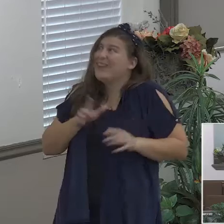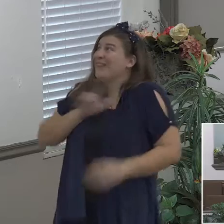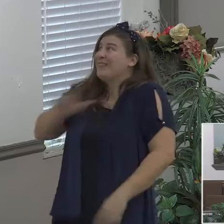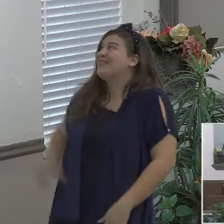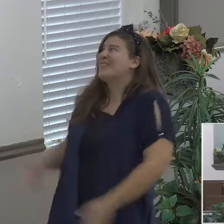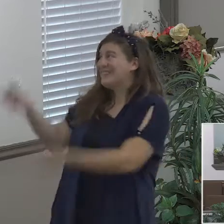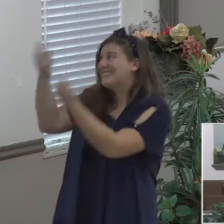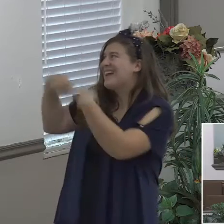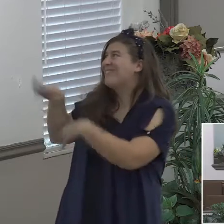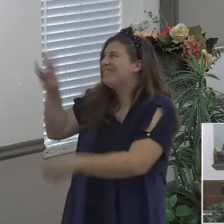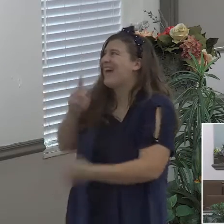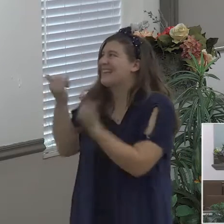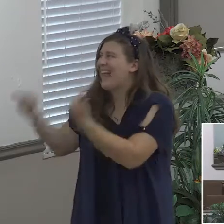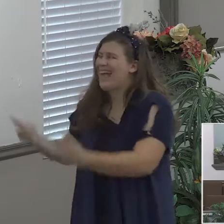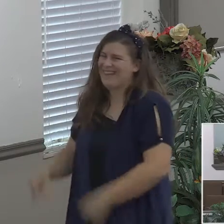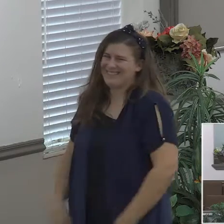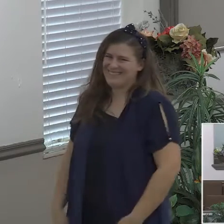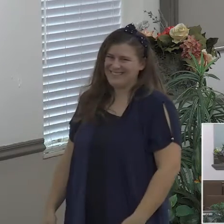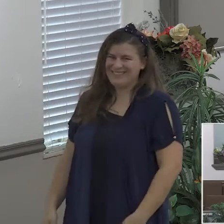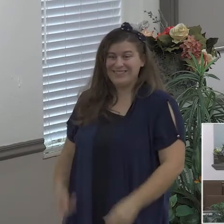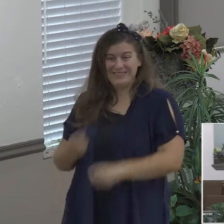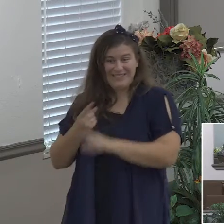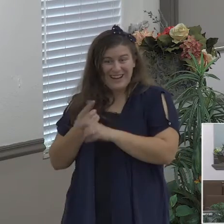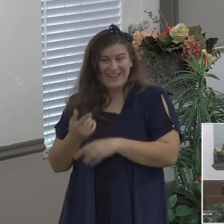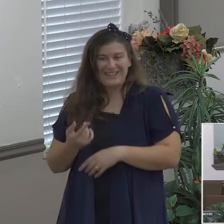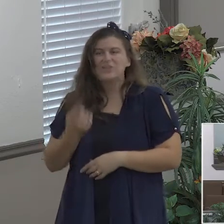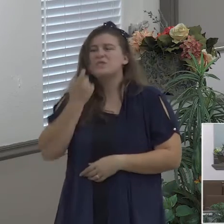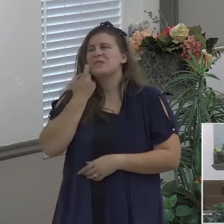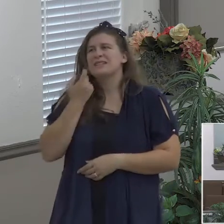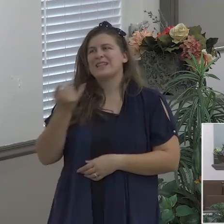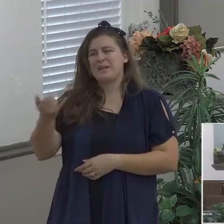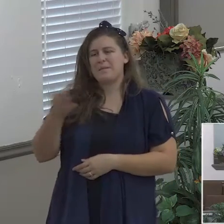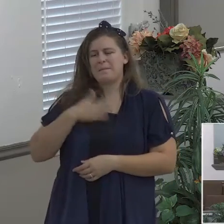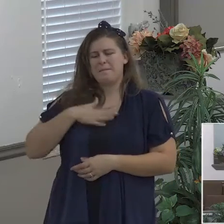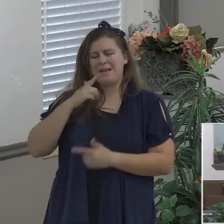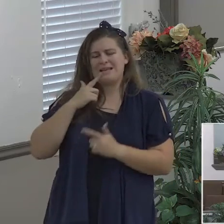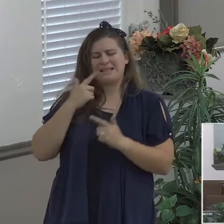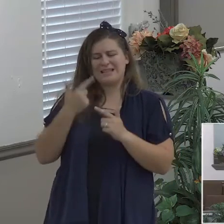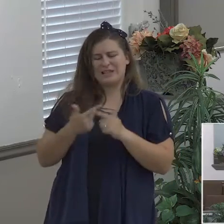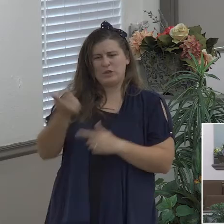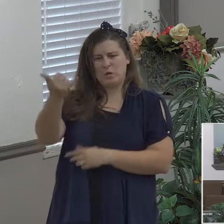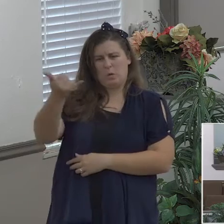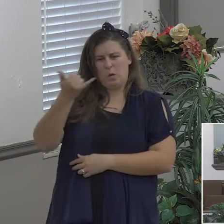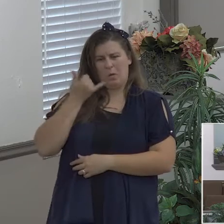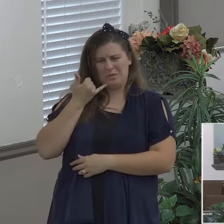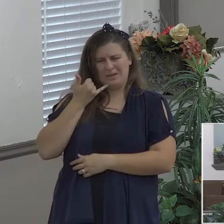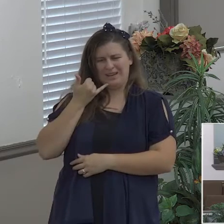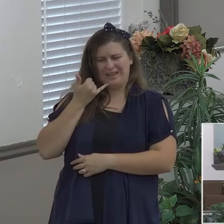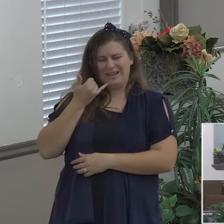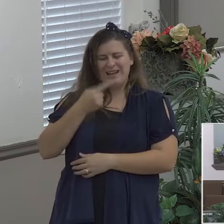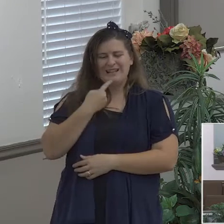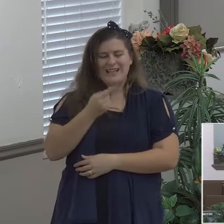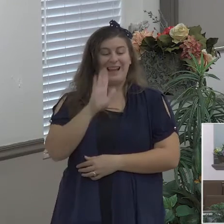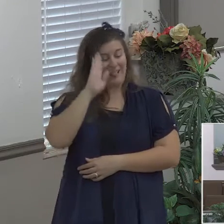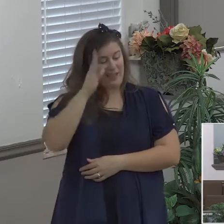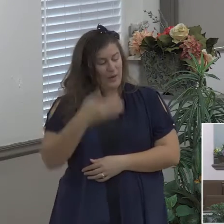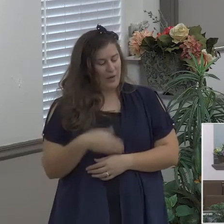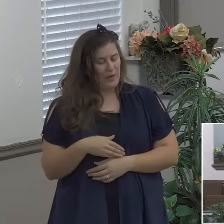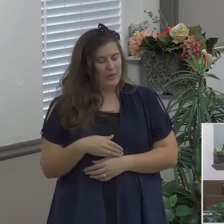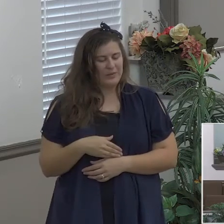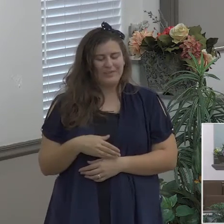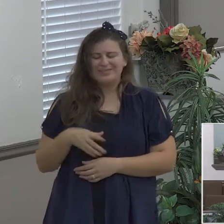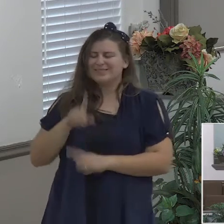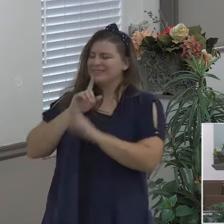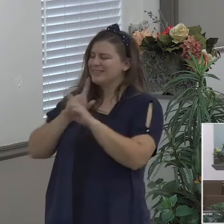sisters and I picked it up said hello and she said hello brother when's the Lord coming back